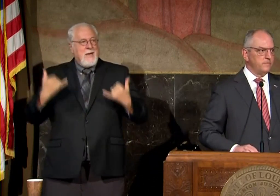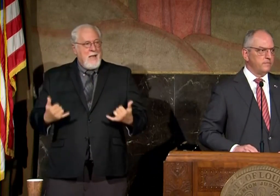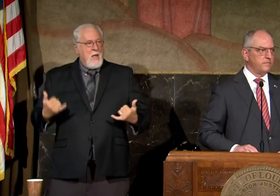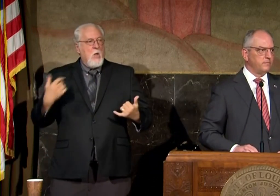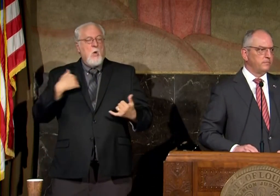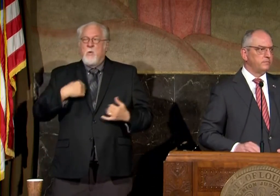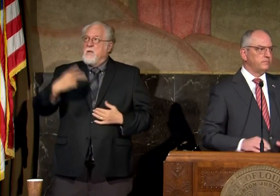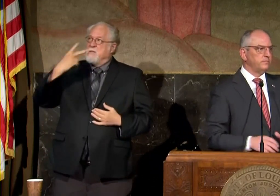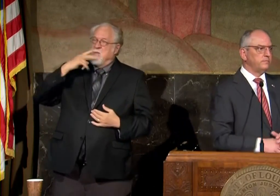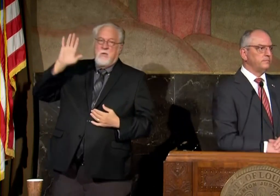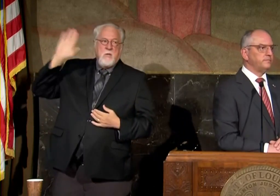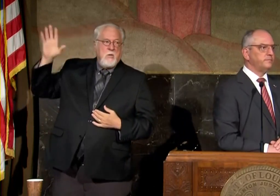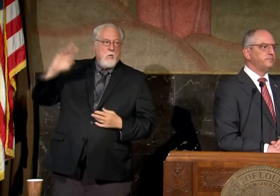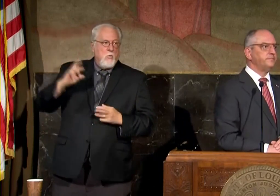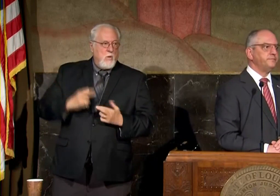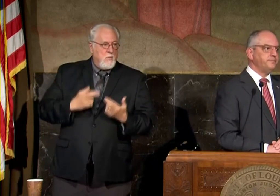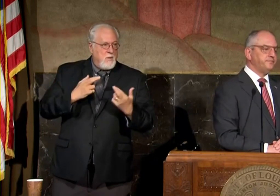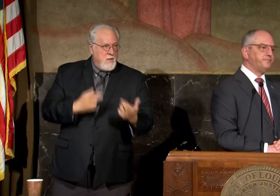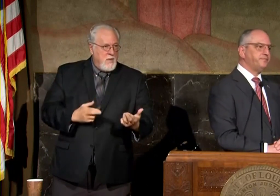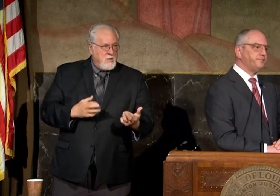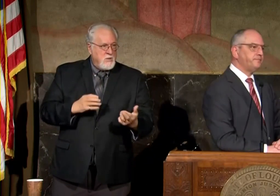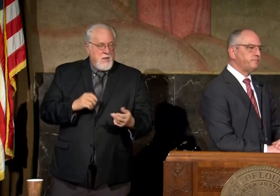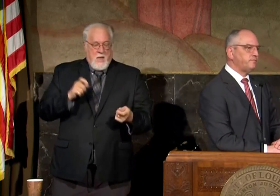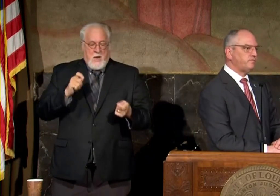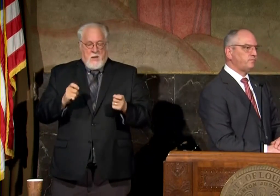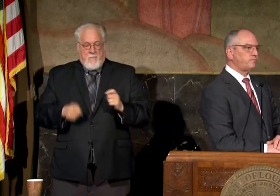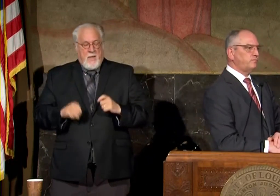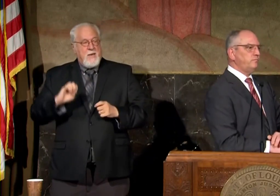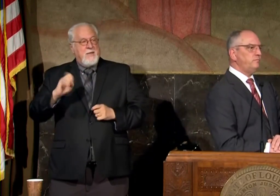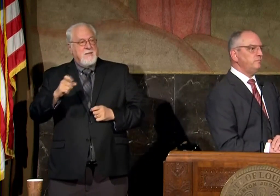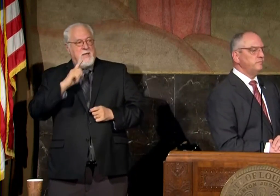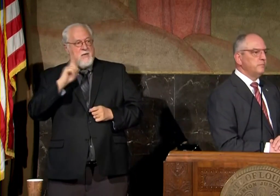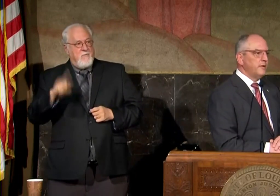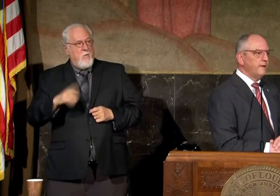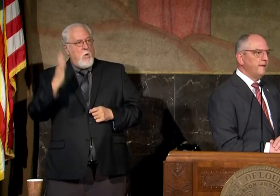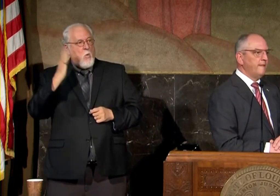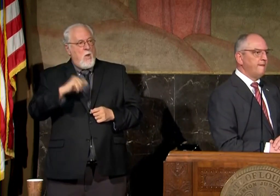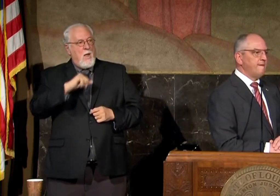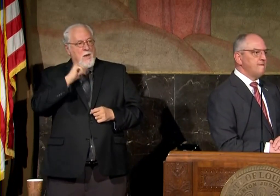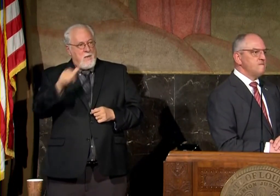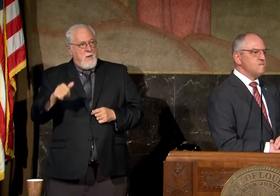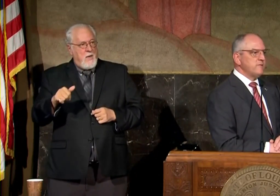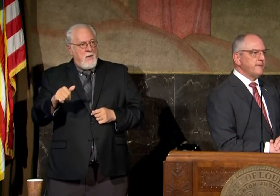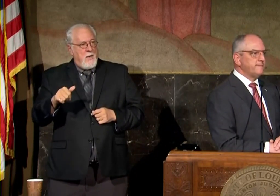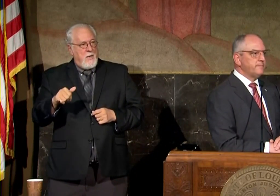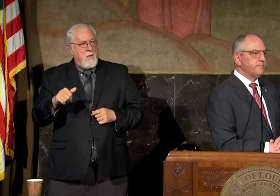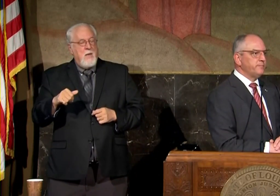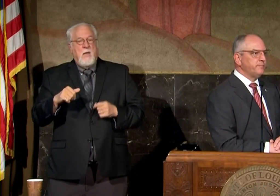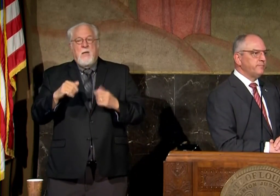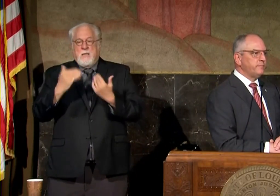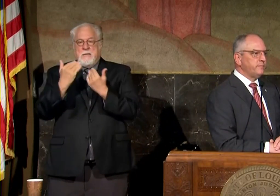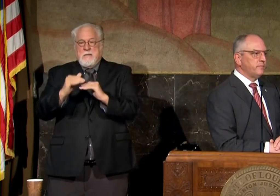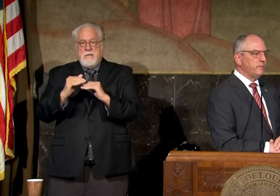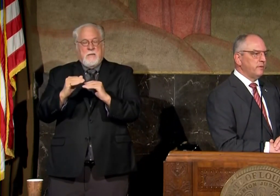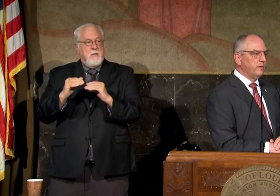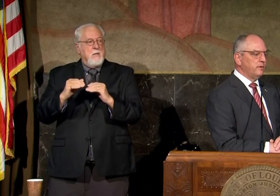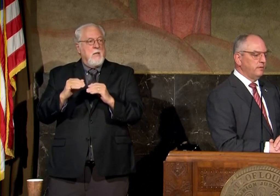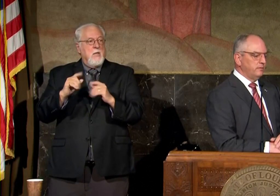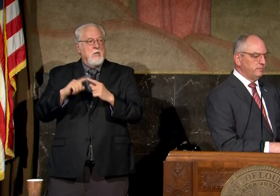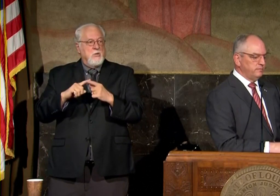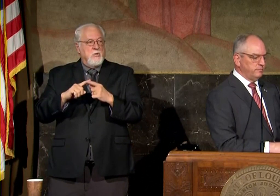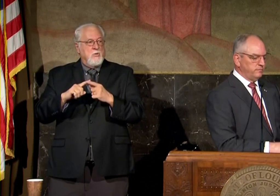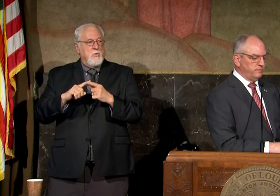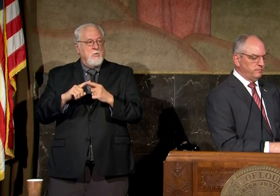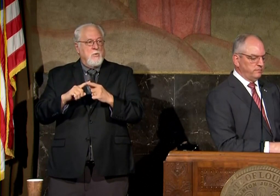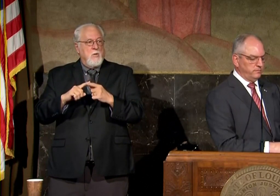a chance to see those recommendations and perhaps that were why not further fighting restrictions to bring our state's